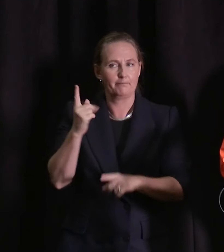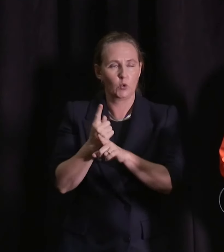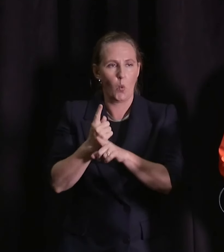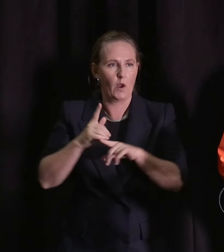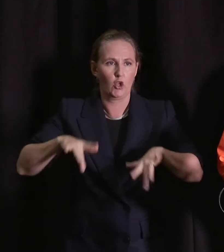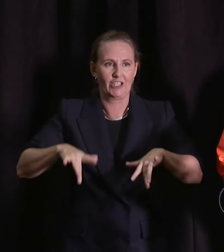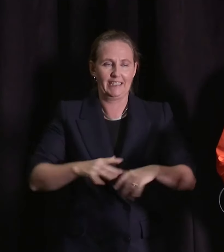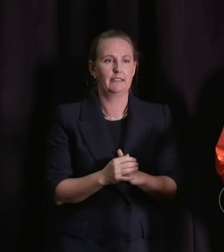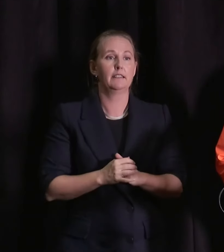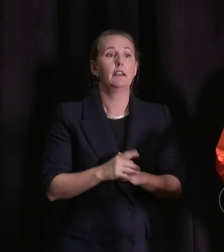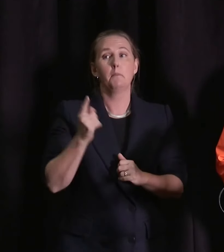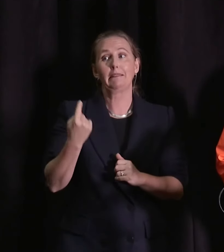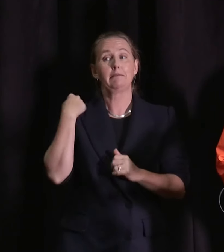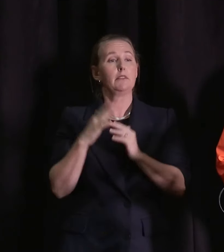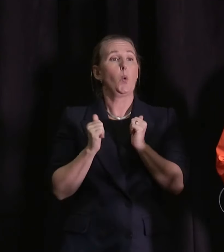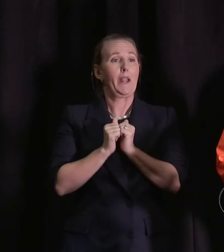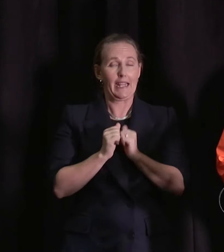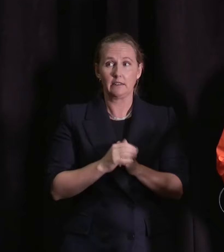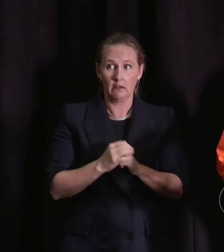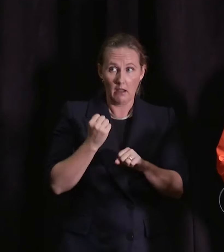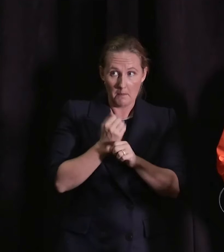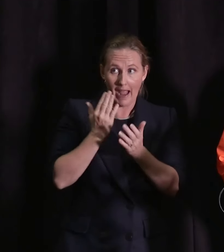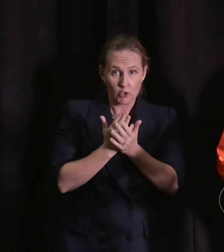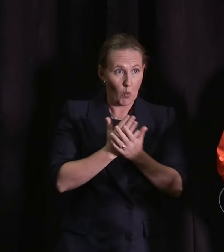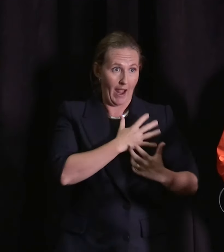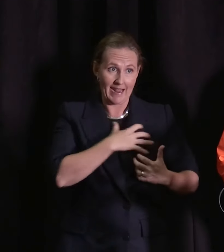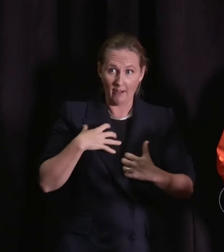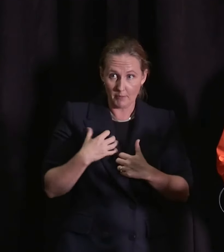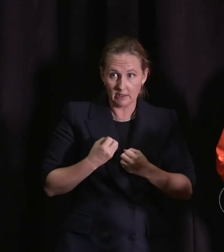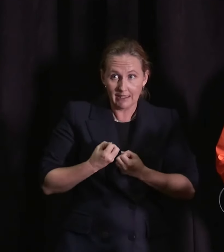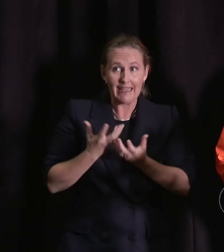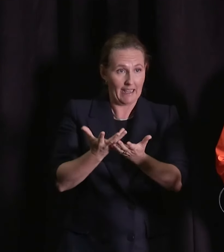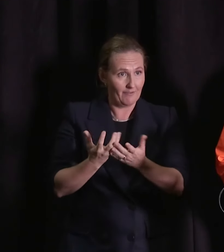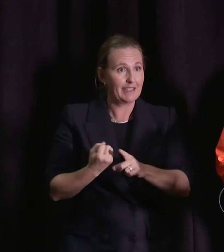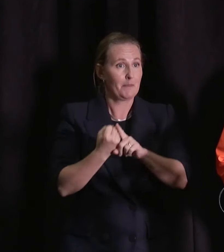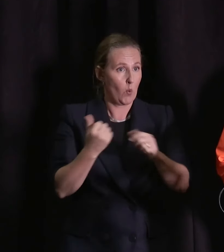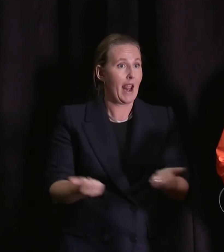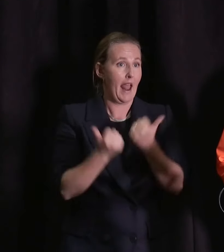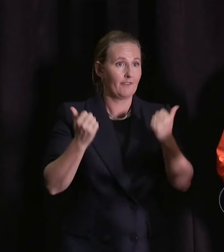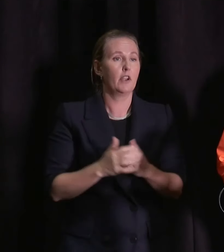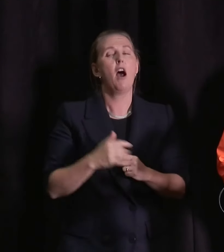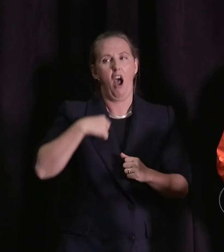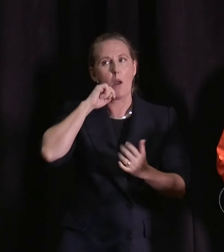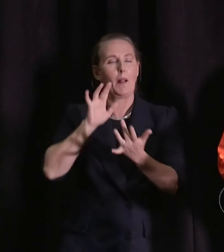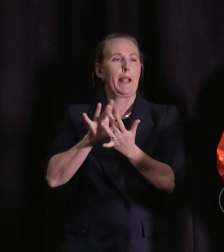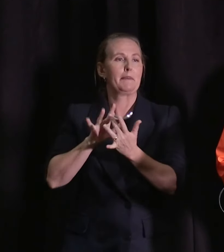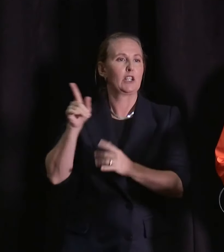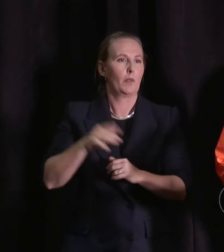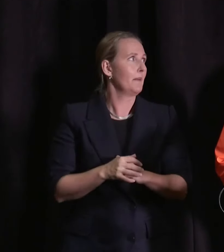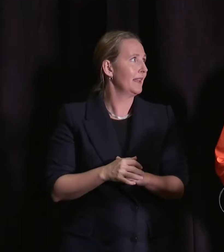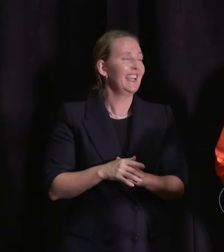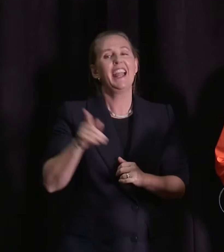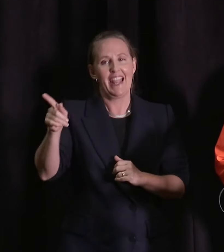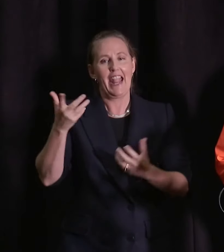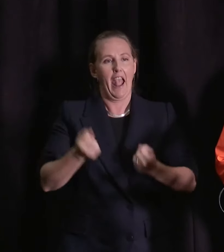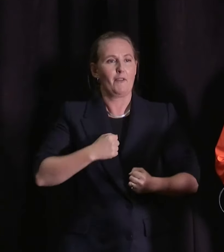the weekend to make sure that they have been getting from central government the support that they need and I'll continue to keep in touch with them. He's certainly got my